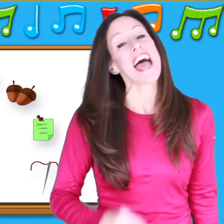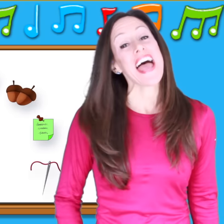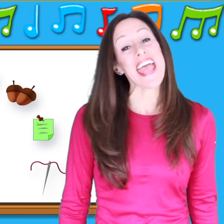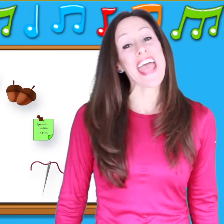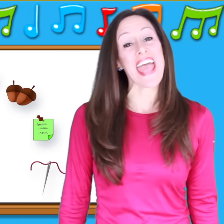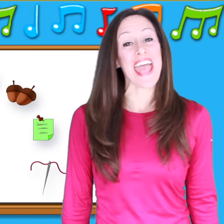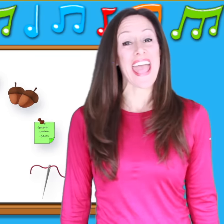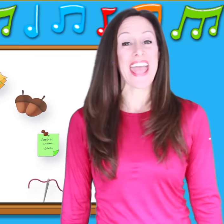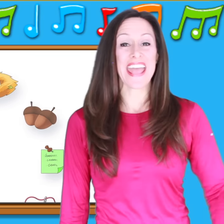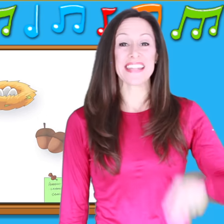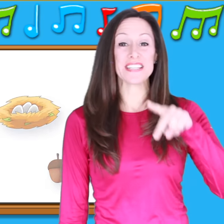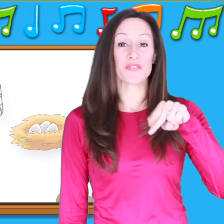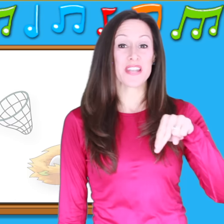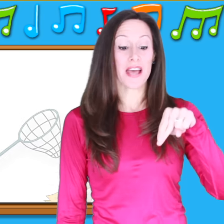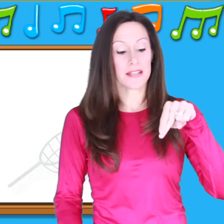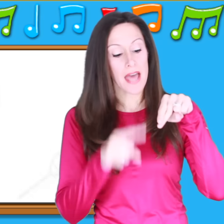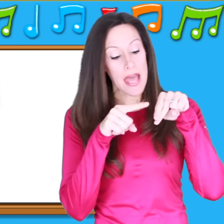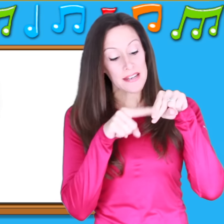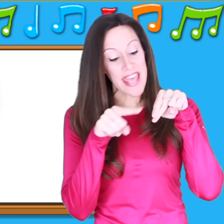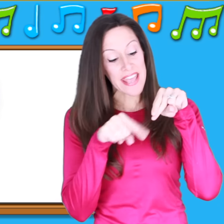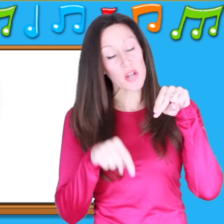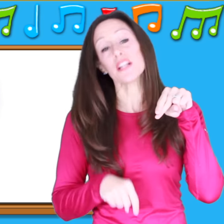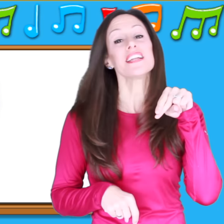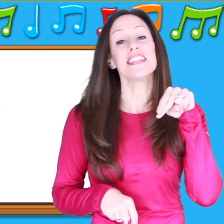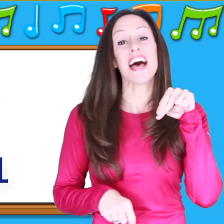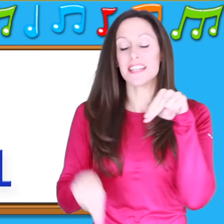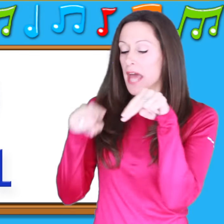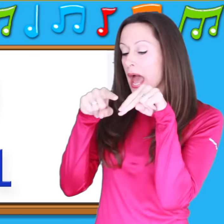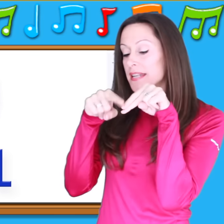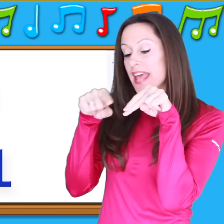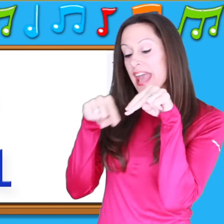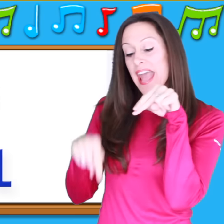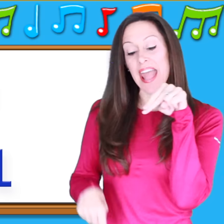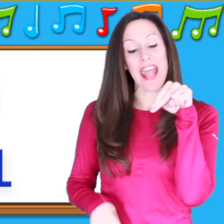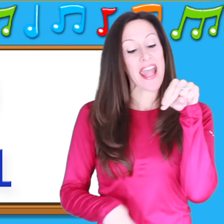N is for n-n-n-ail, n-n-nail